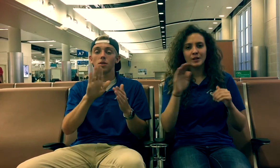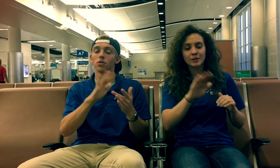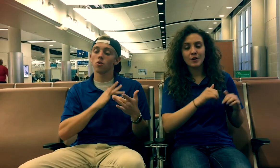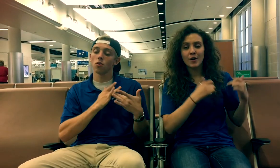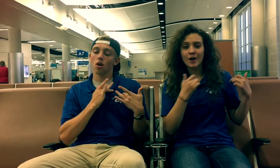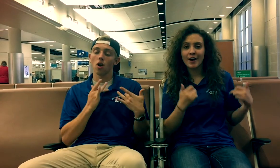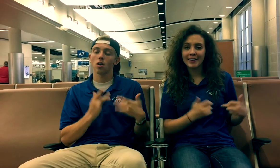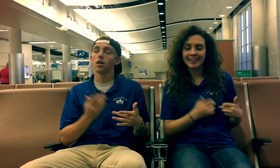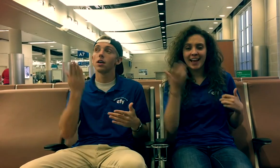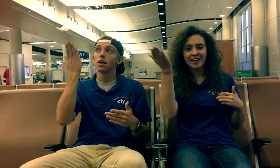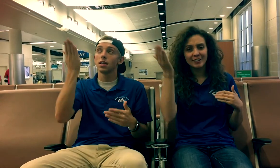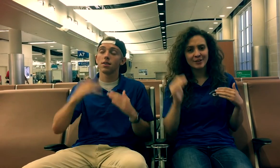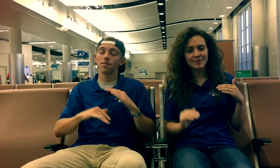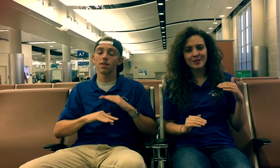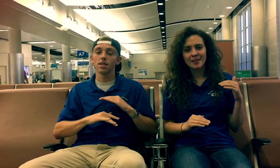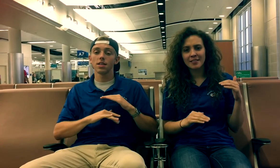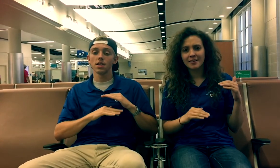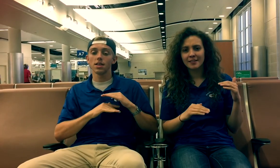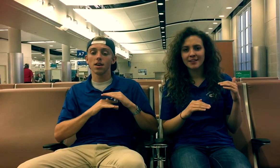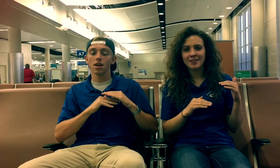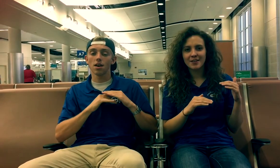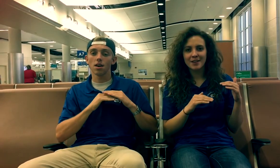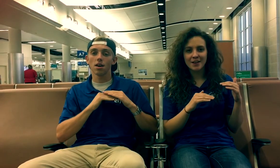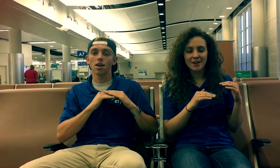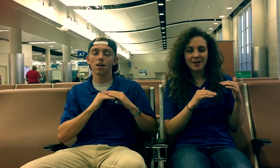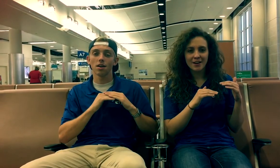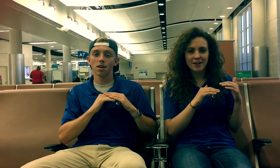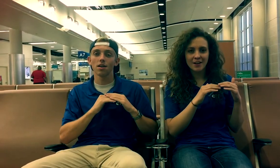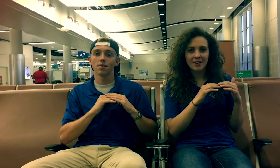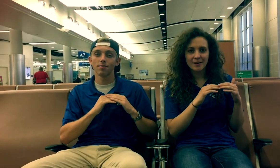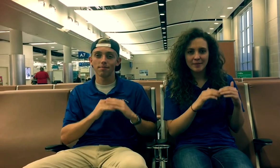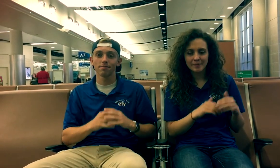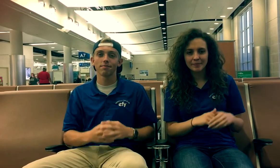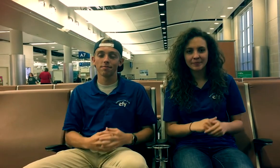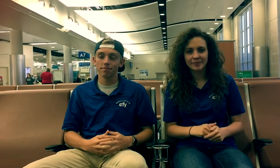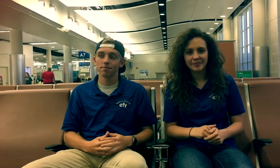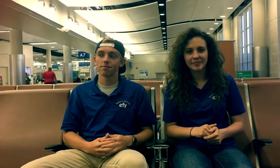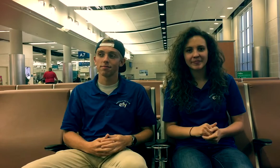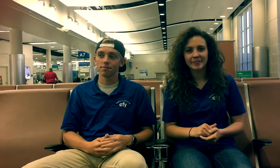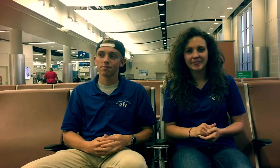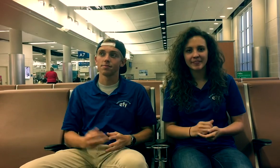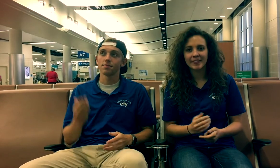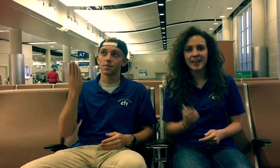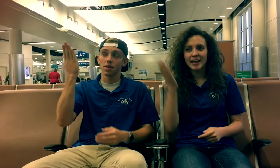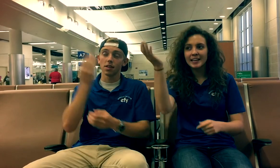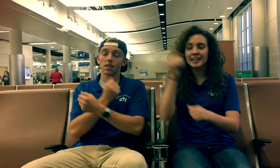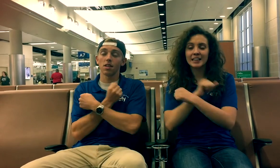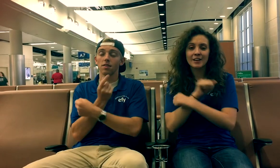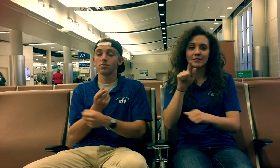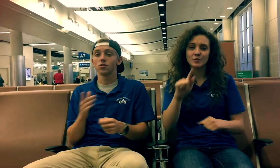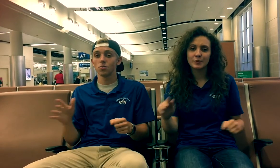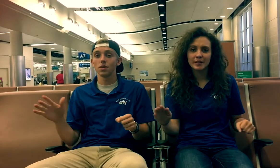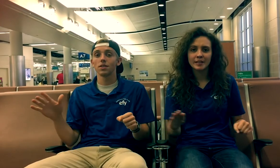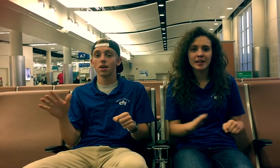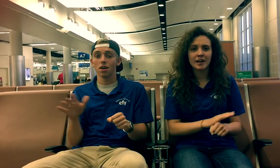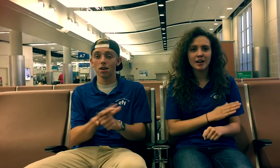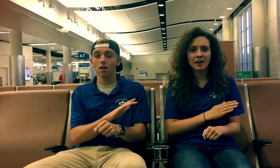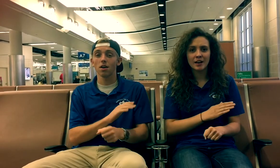open your heart and he'll fill it up He loves you enough